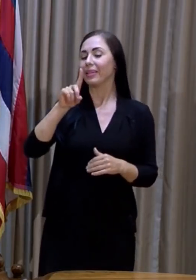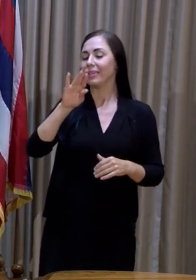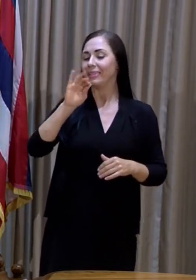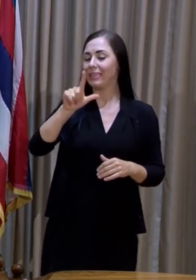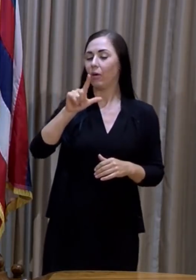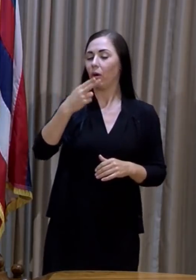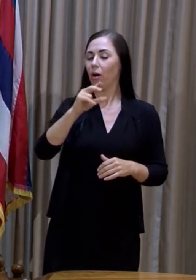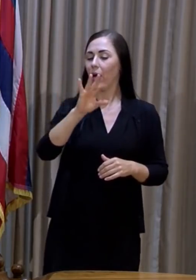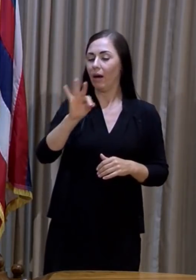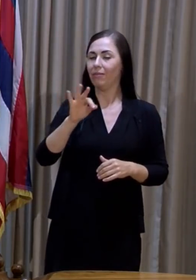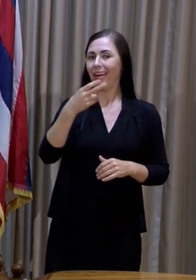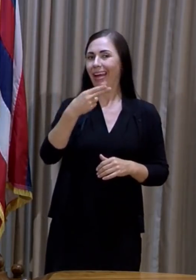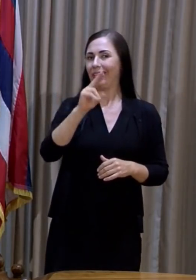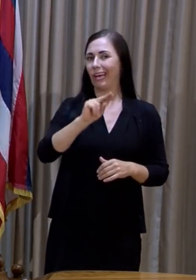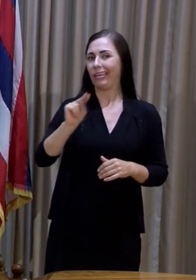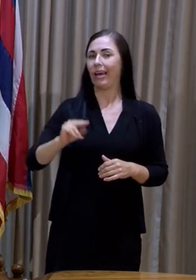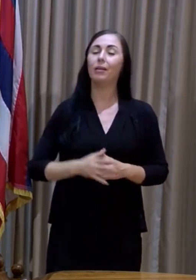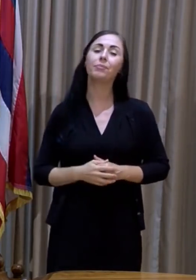HNN.